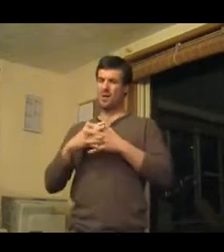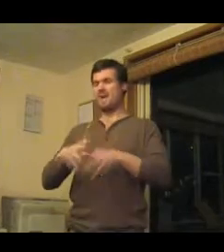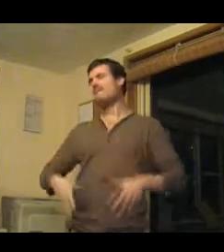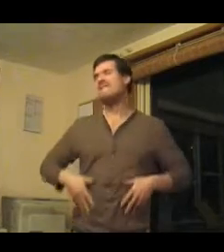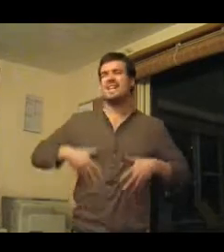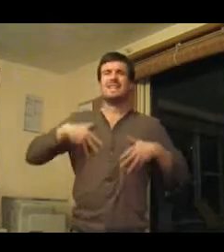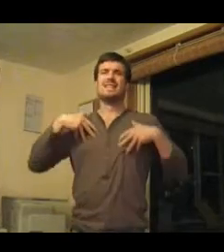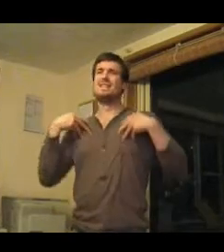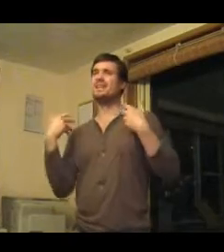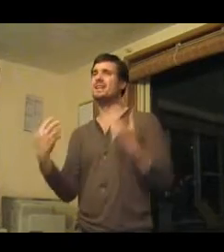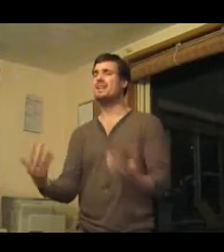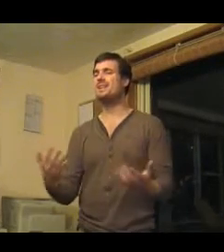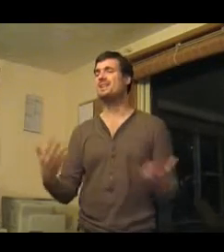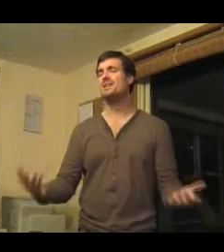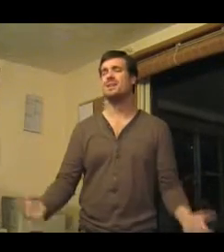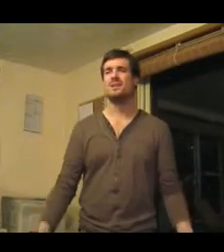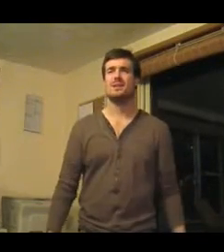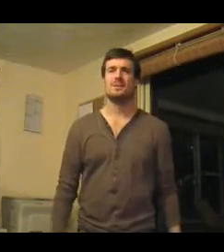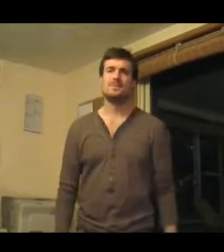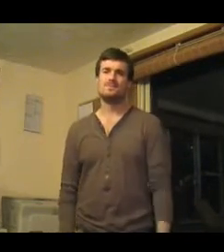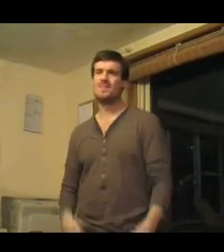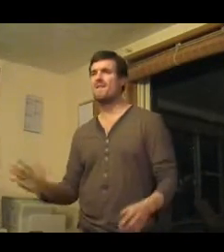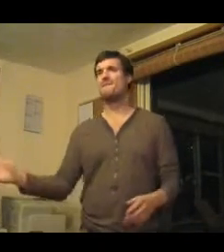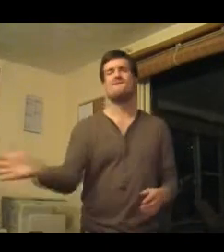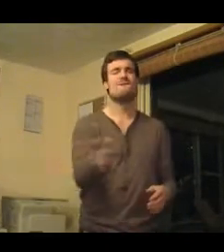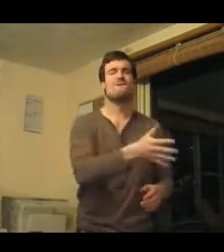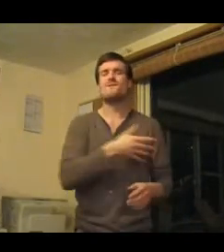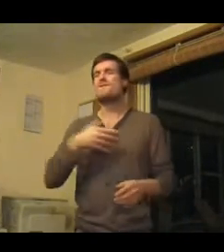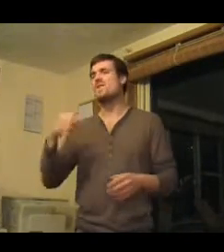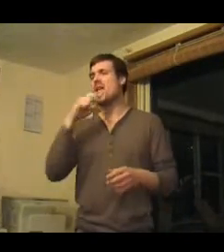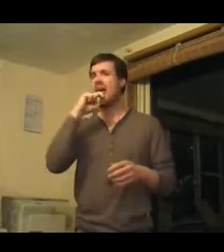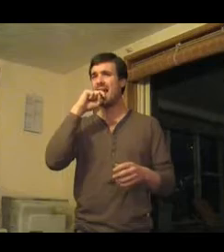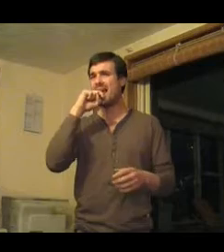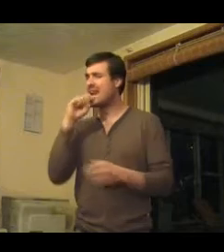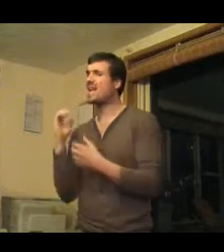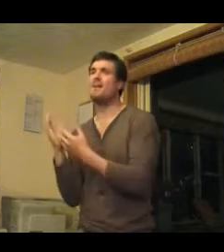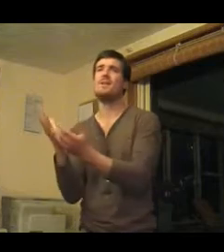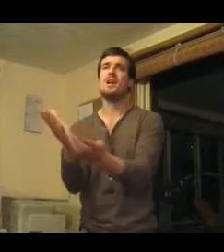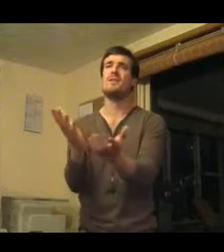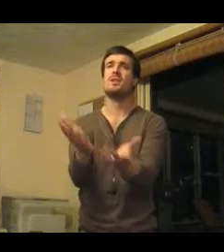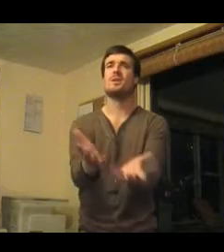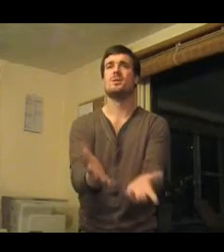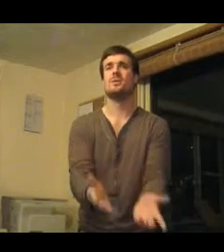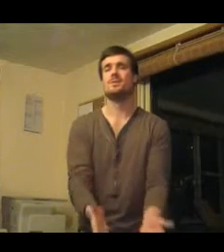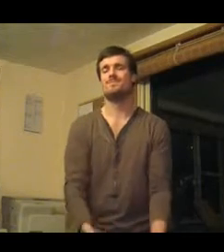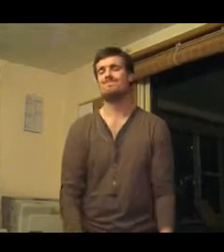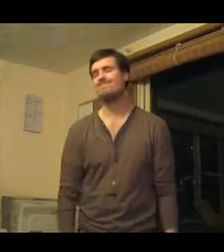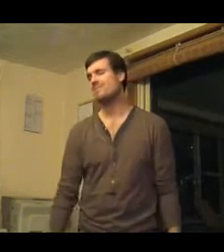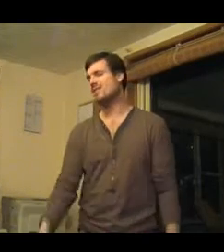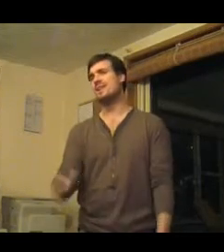I'm Feeling For All The Jealousy I Caused You This Date's